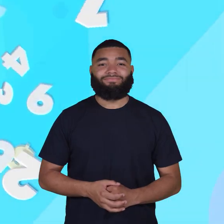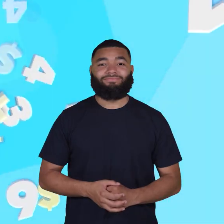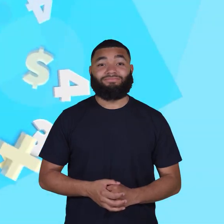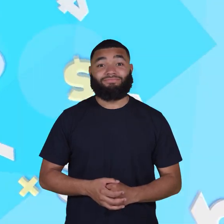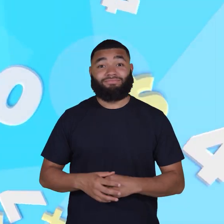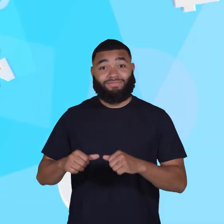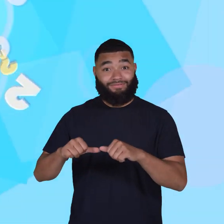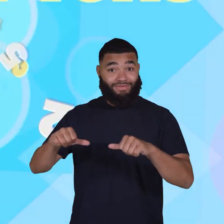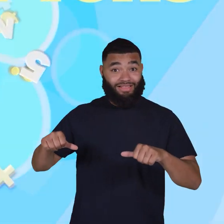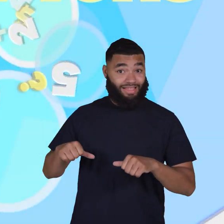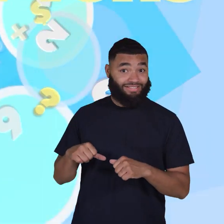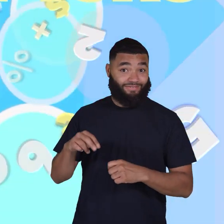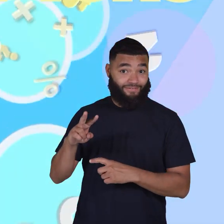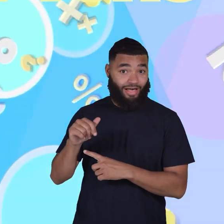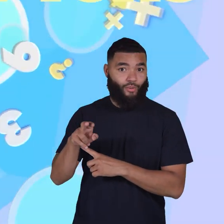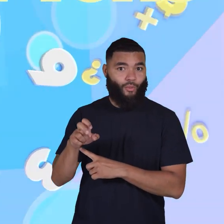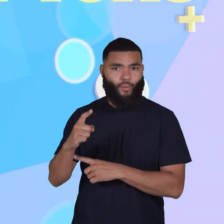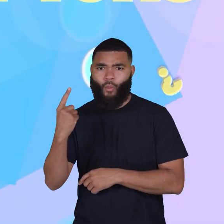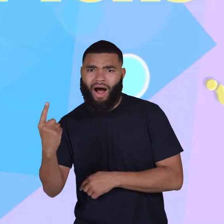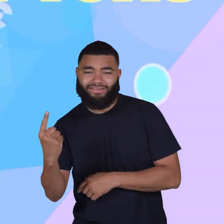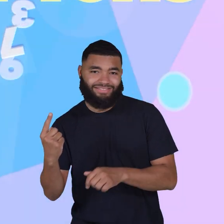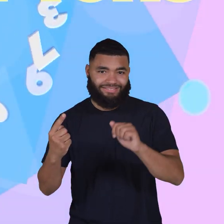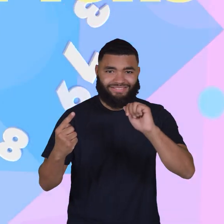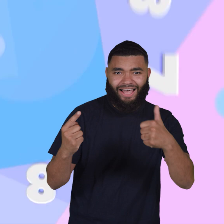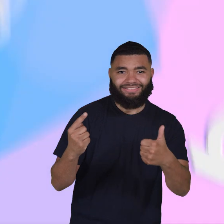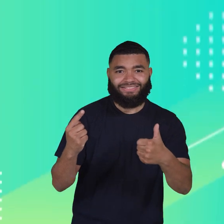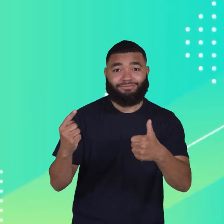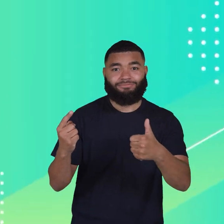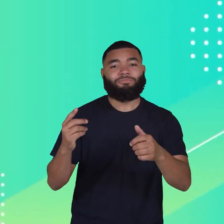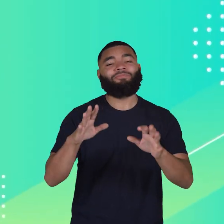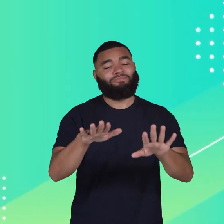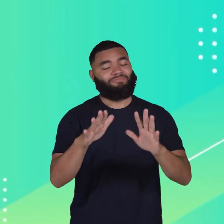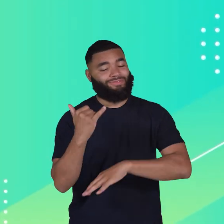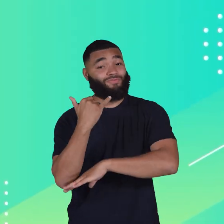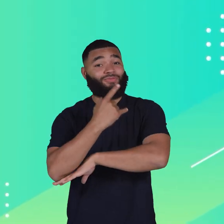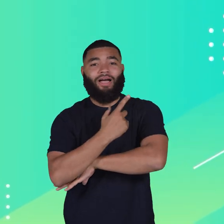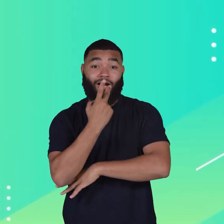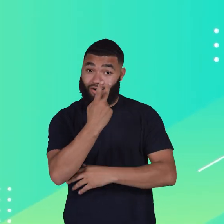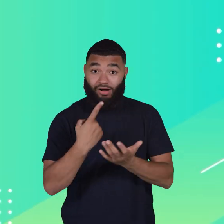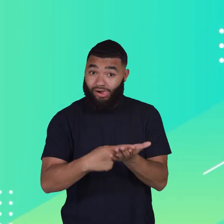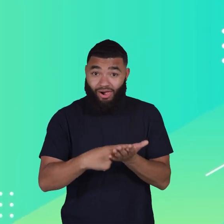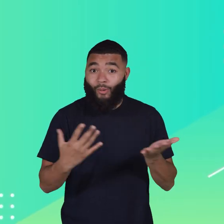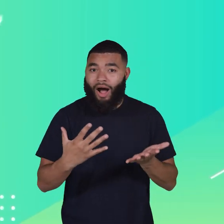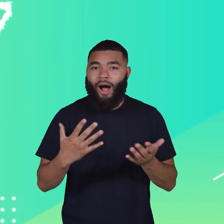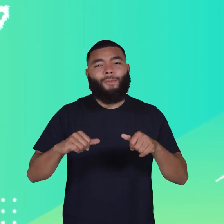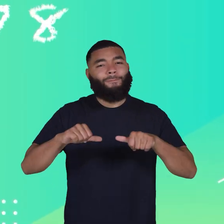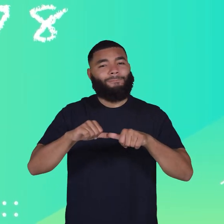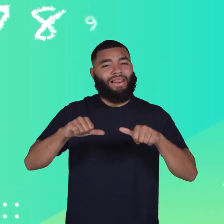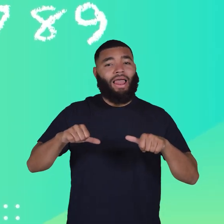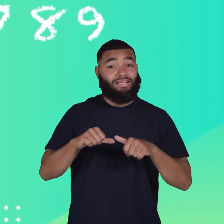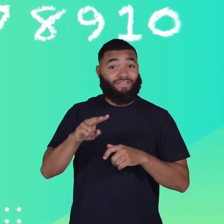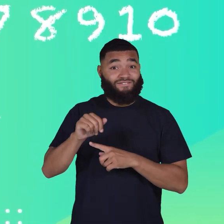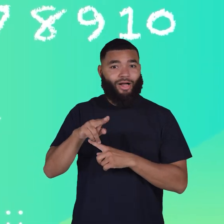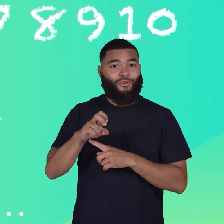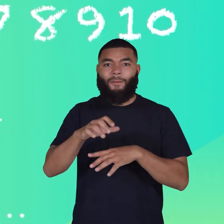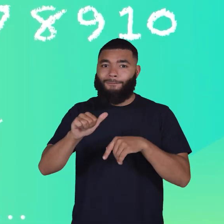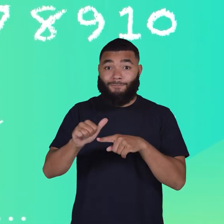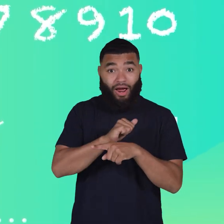Place value, ones and tens. Today, we are going to talk about place value and practice using